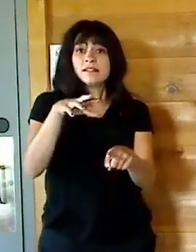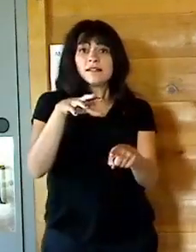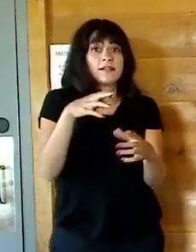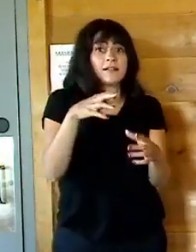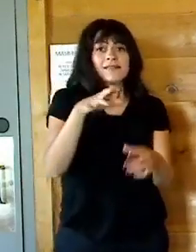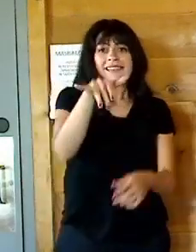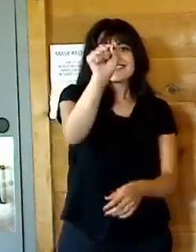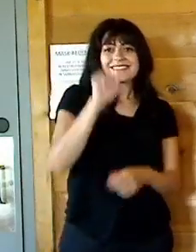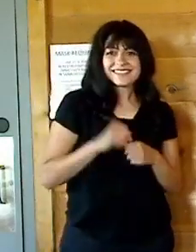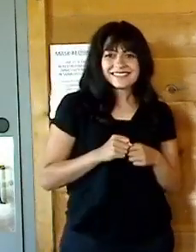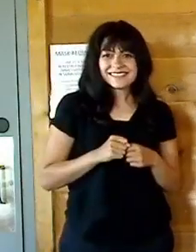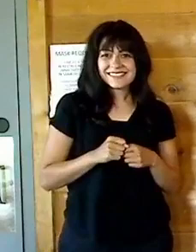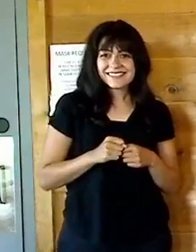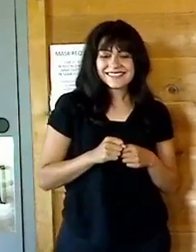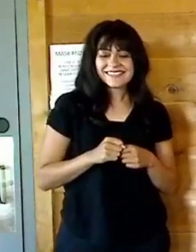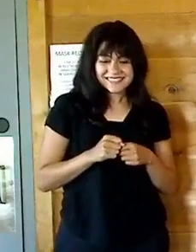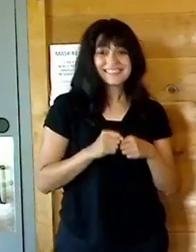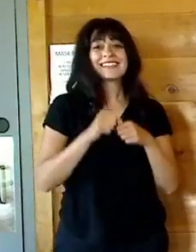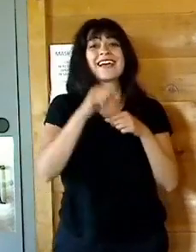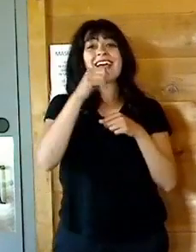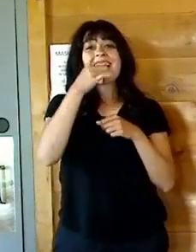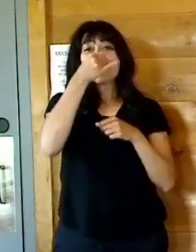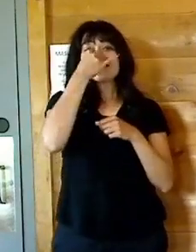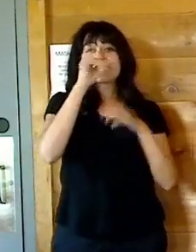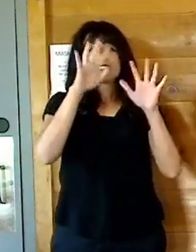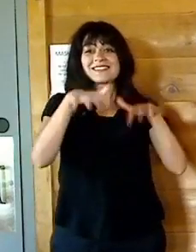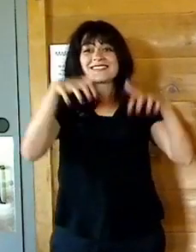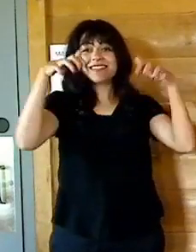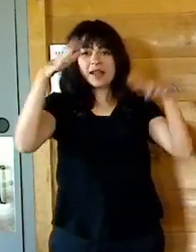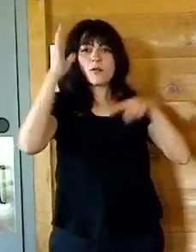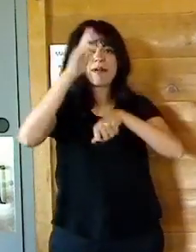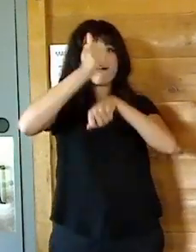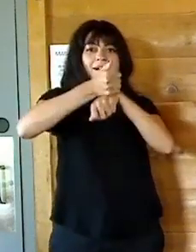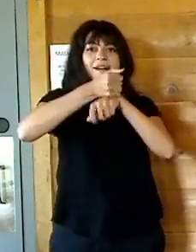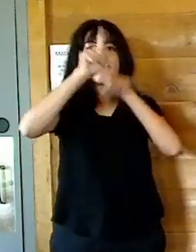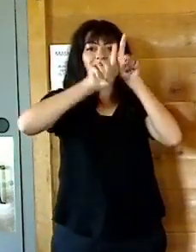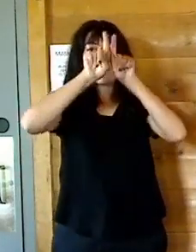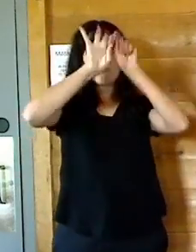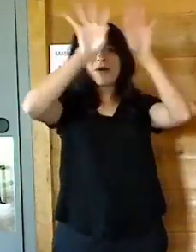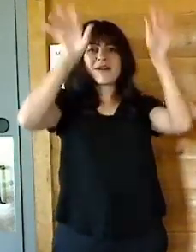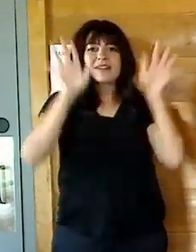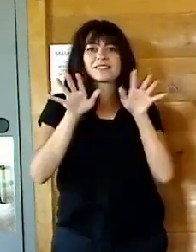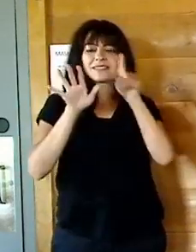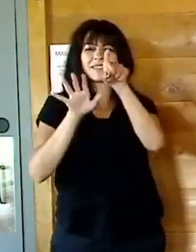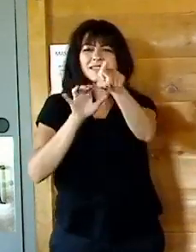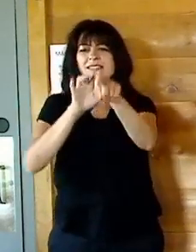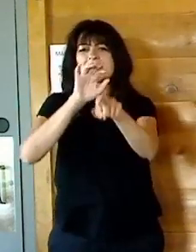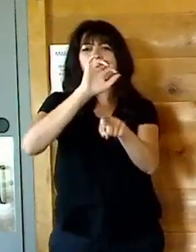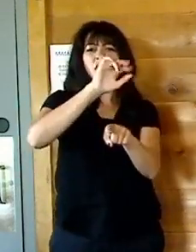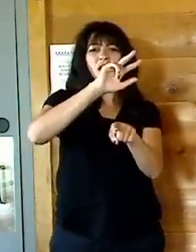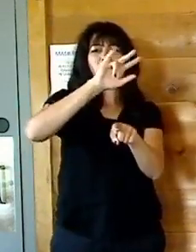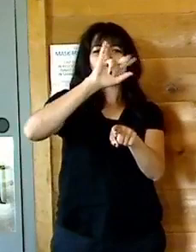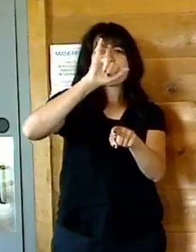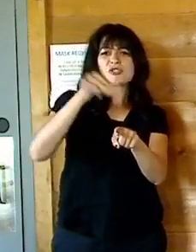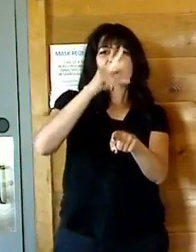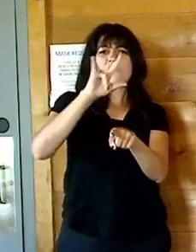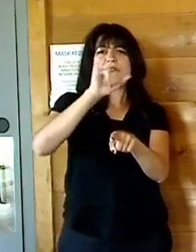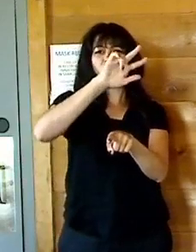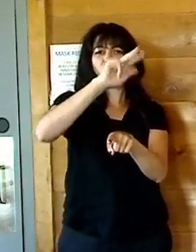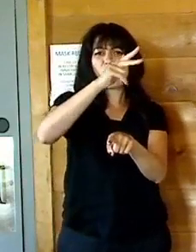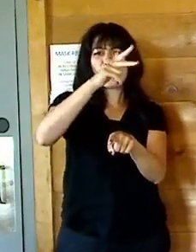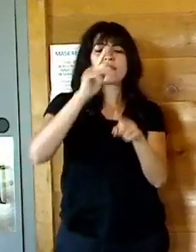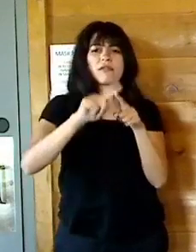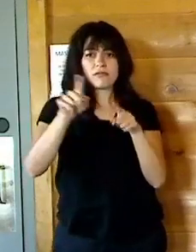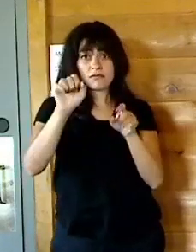we do. Dutchess Stadium is hosting fireworks on the 3rd of July. Yes. You can